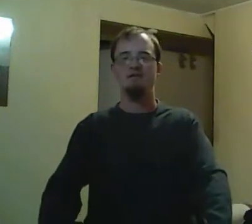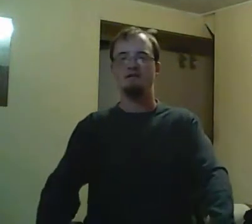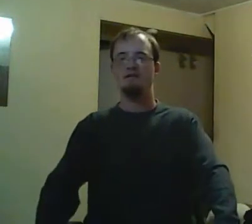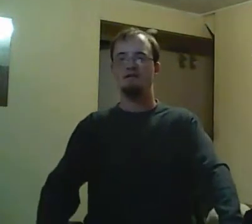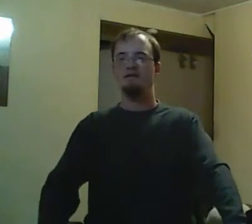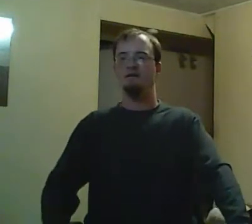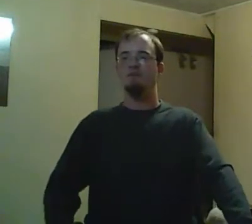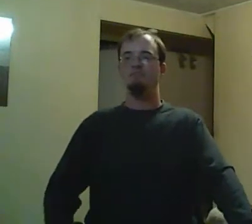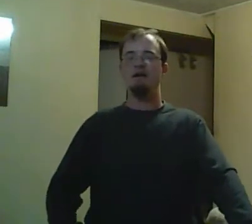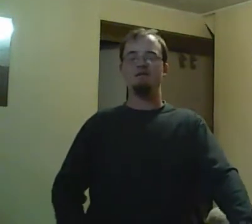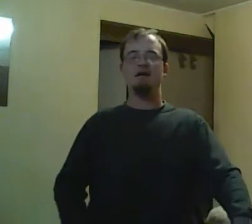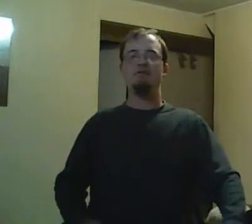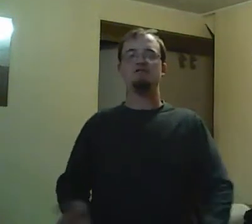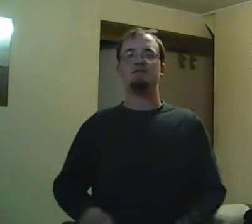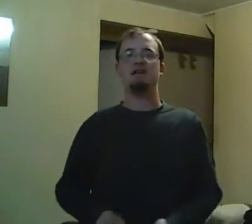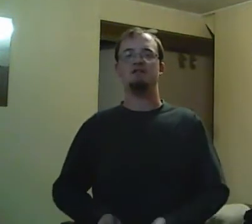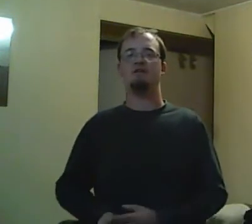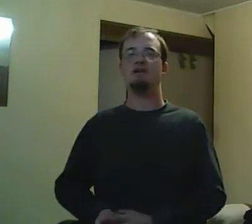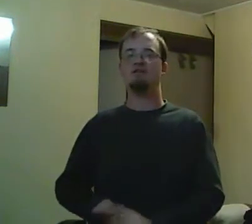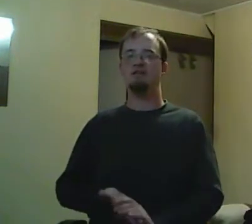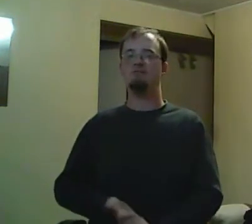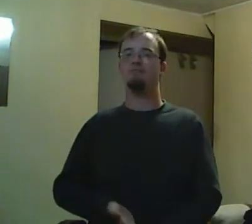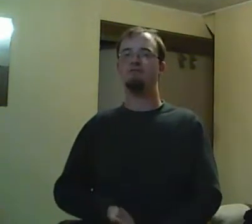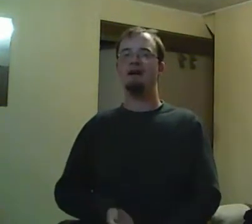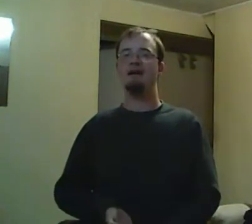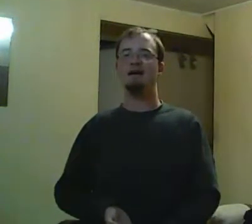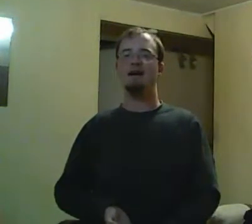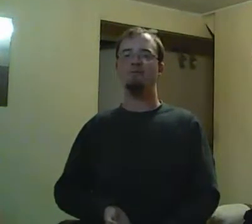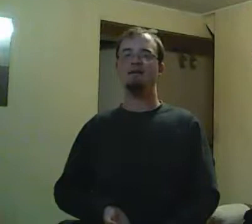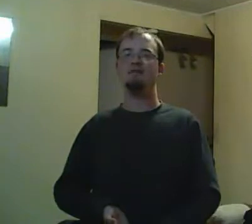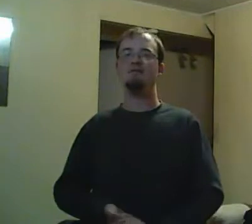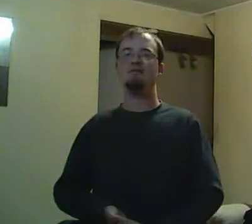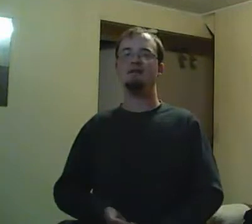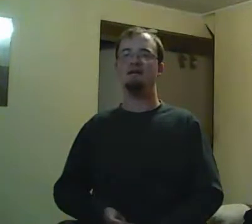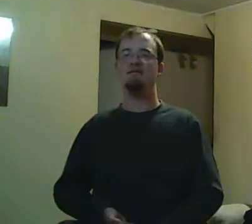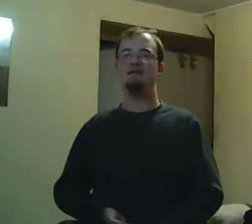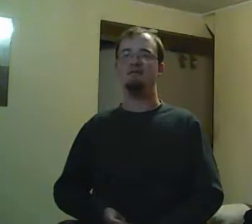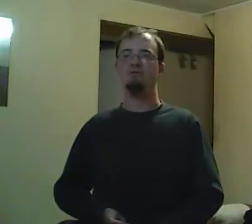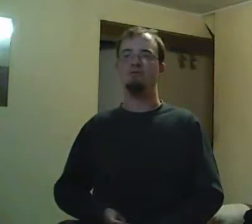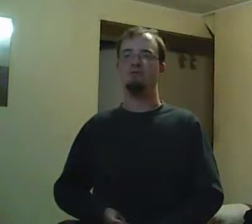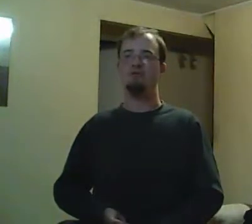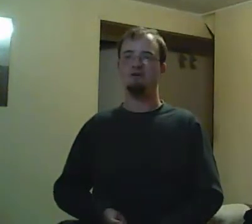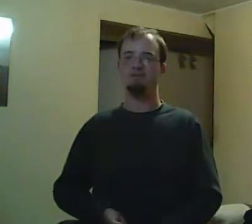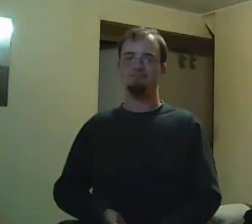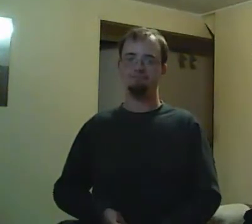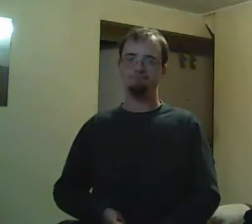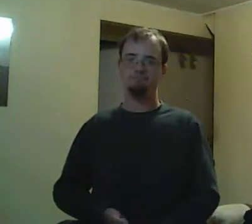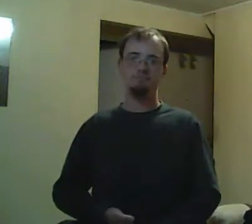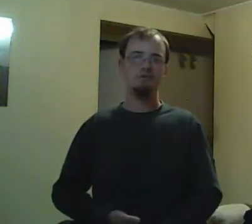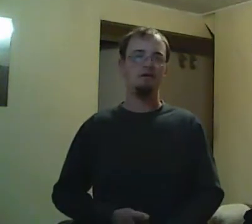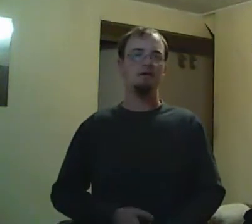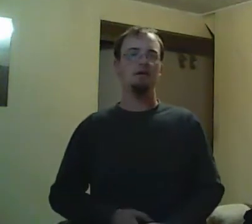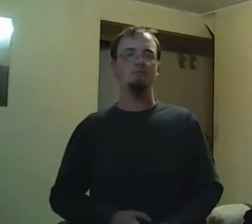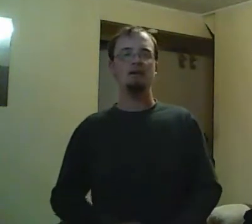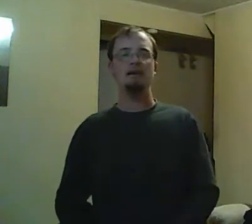I'm just telling you now so that you can get proper context. This is not, like, what I think about now. Basically, using two years of research,